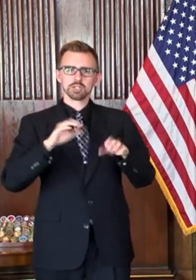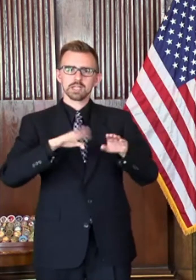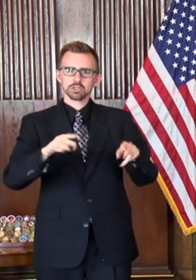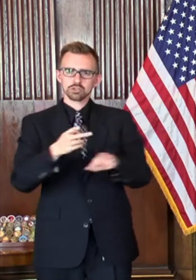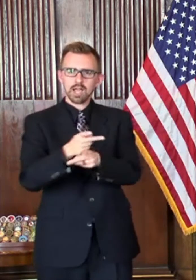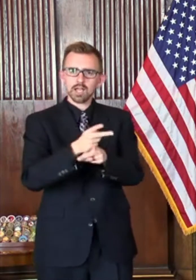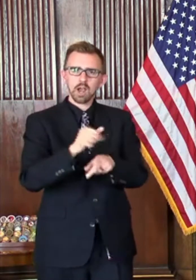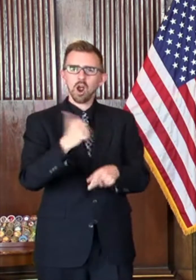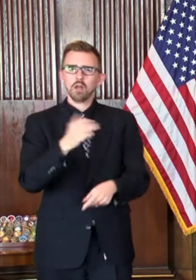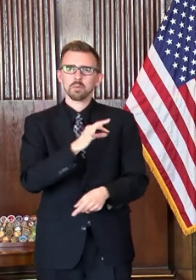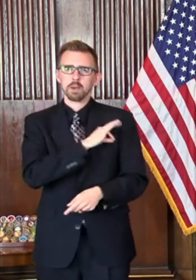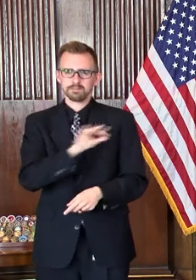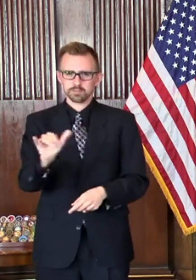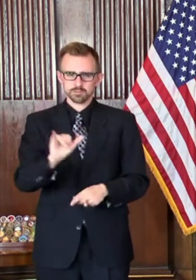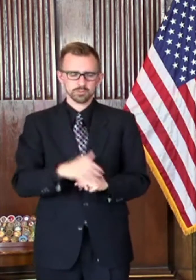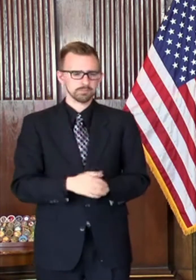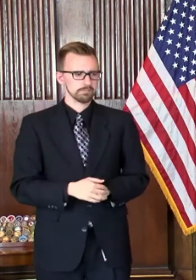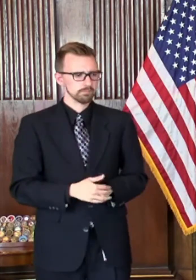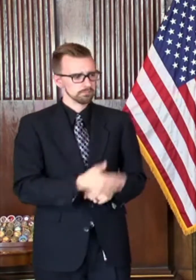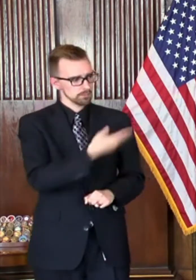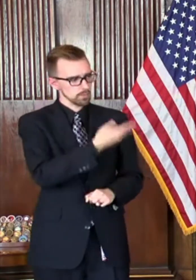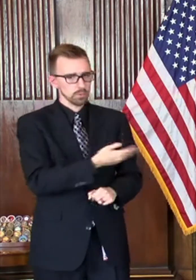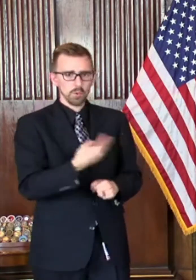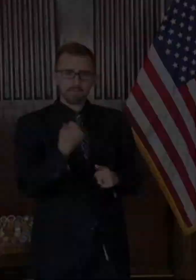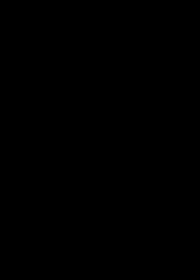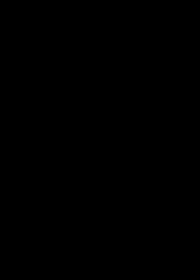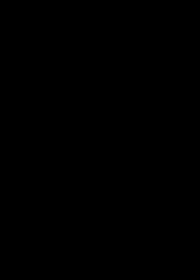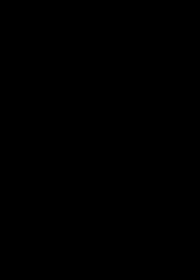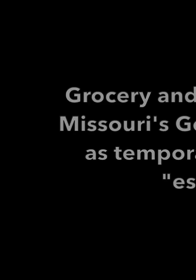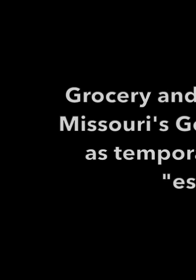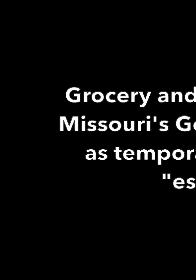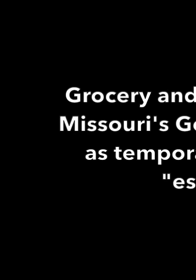and other benefits. Do you, Governor, have any comment on this issue?